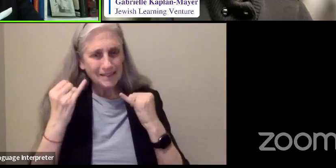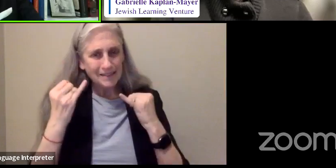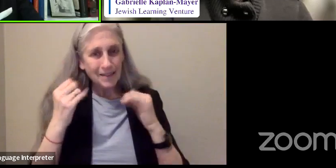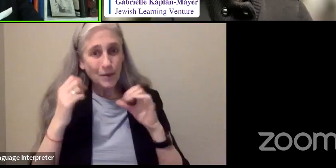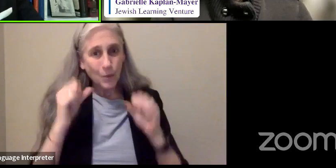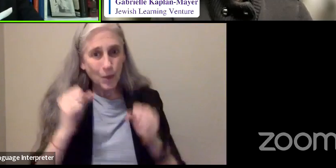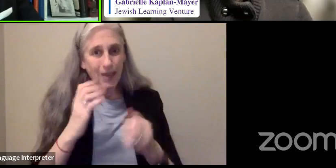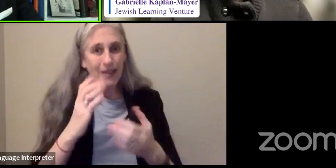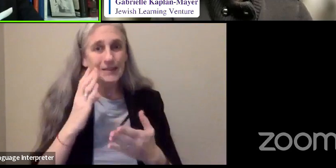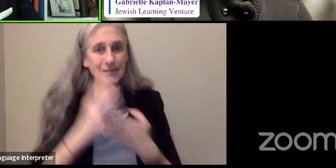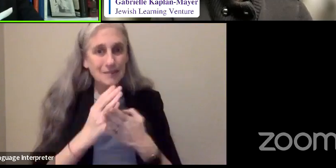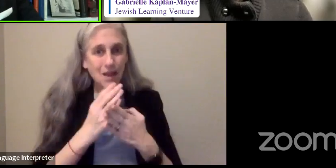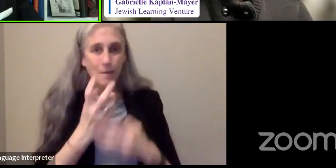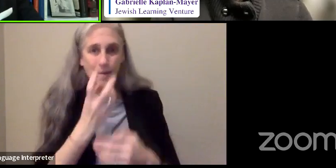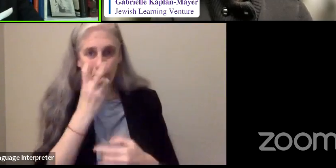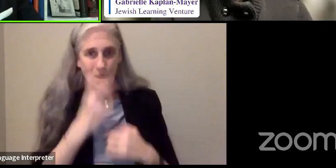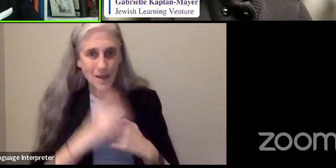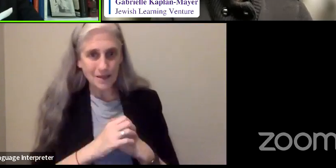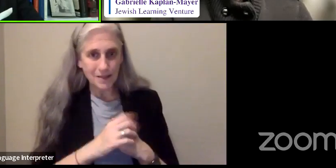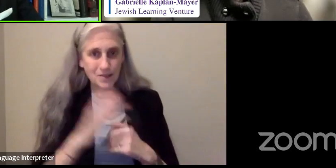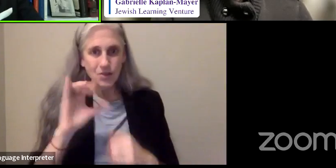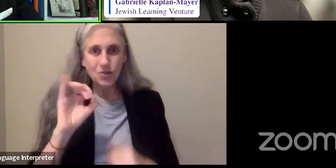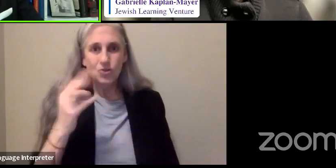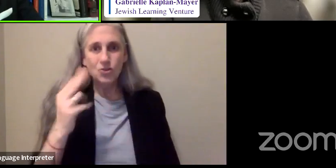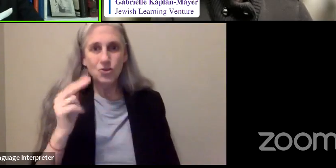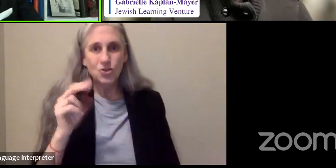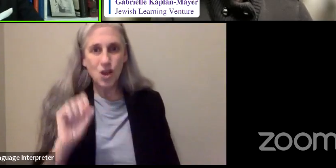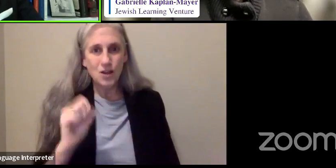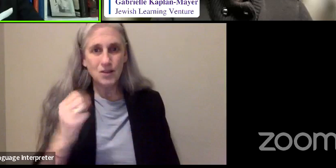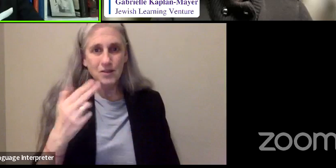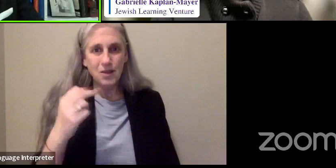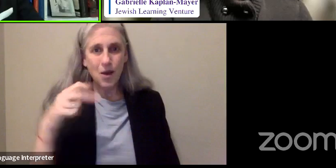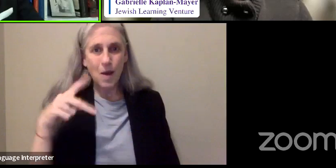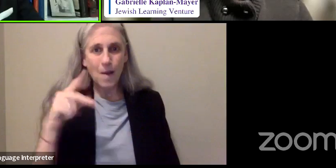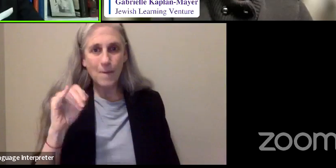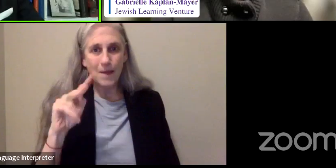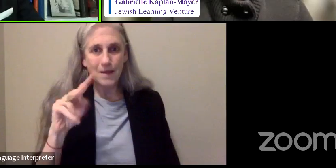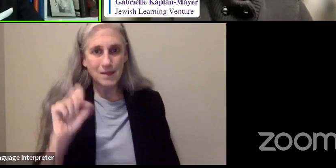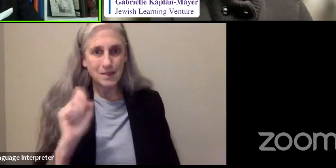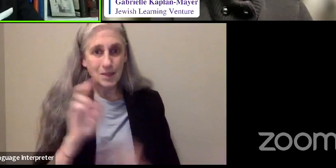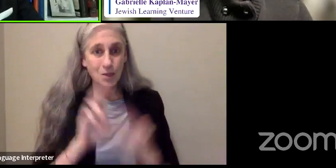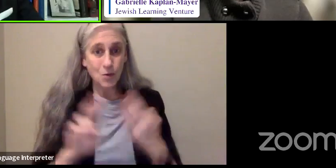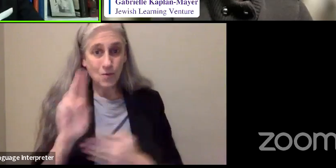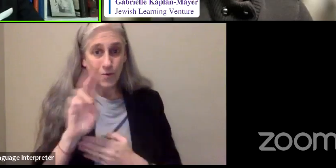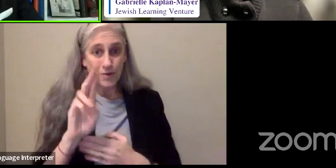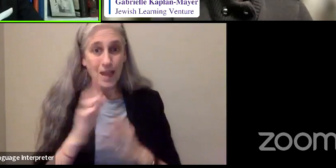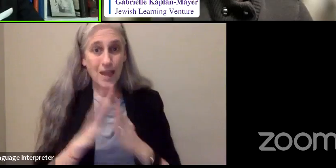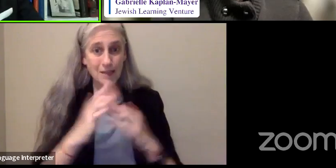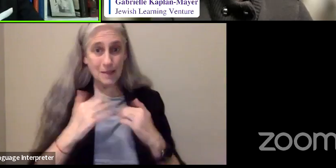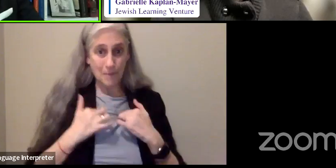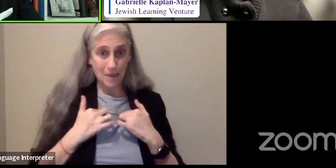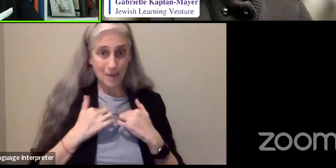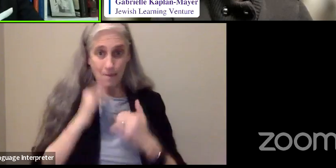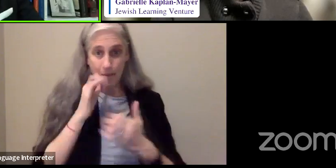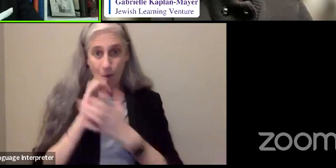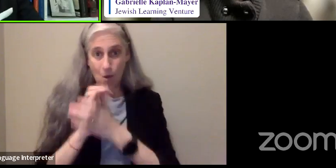And, so, the Johns Hopkins University asked Sue and me if